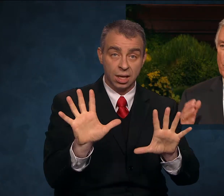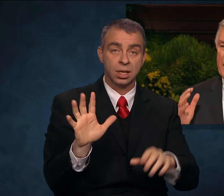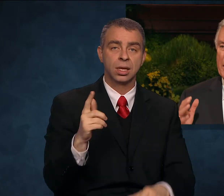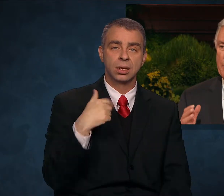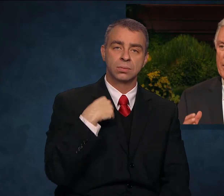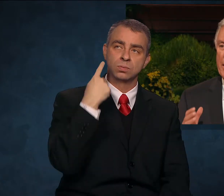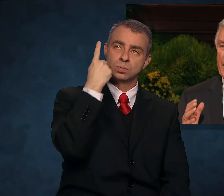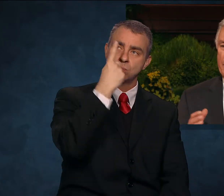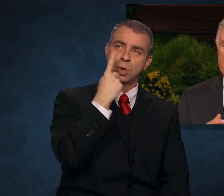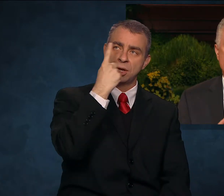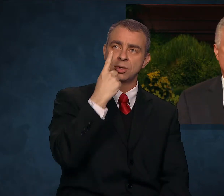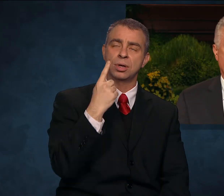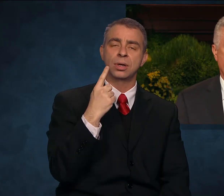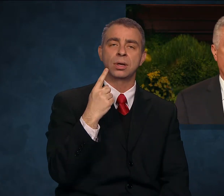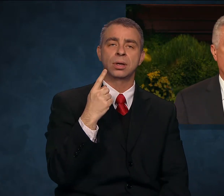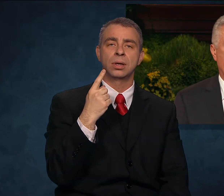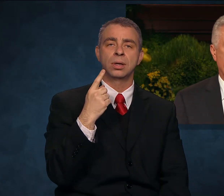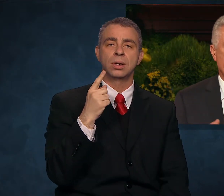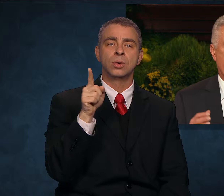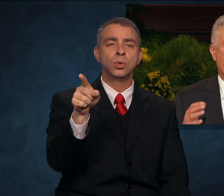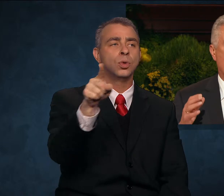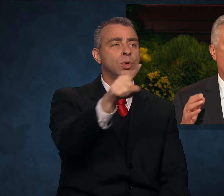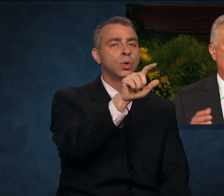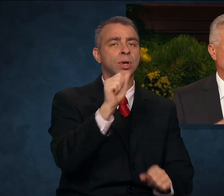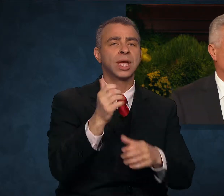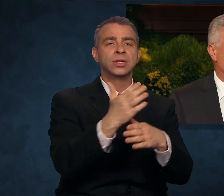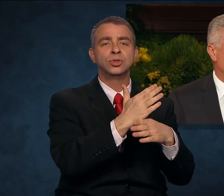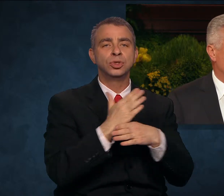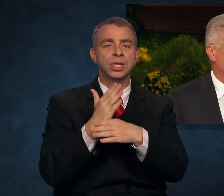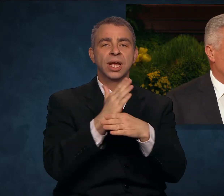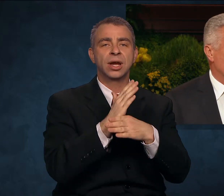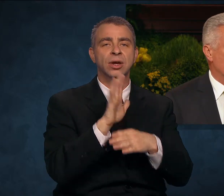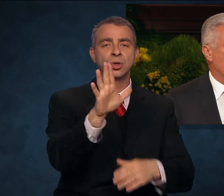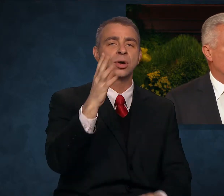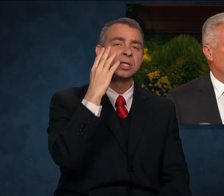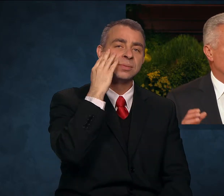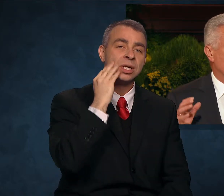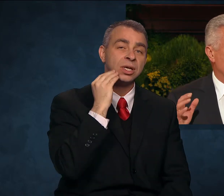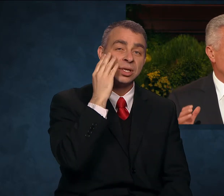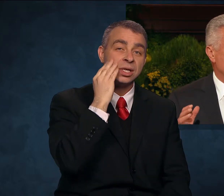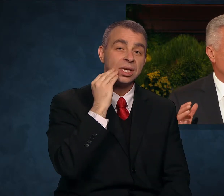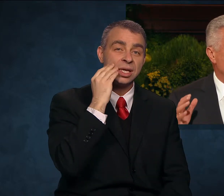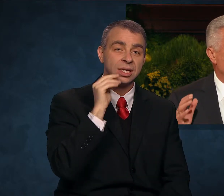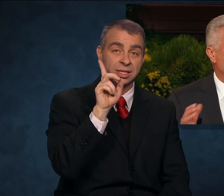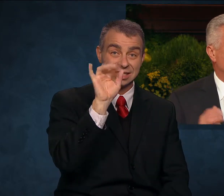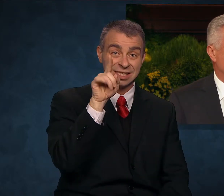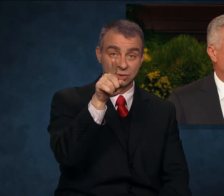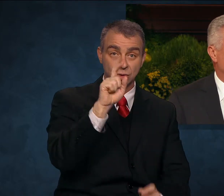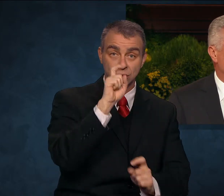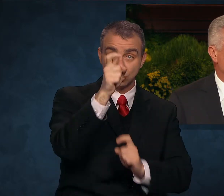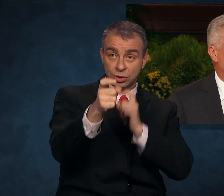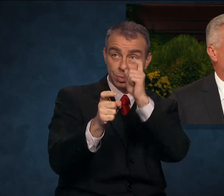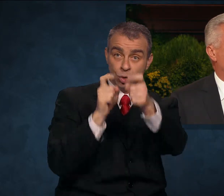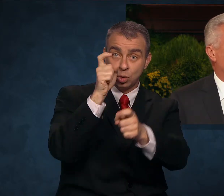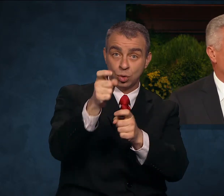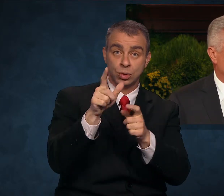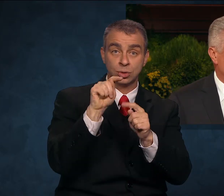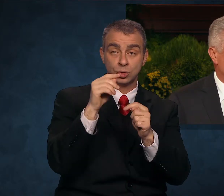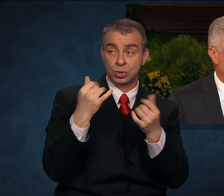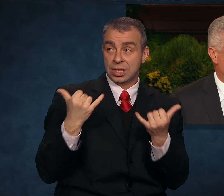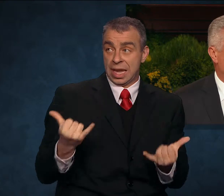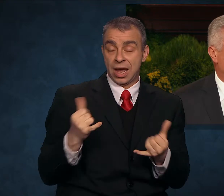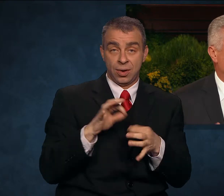will we be able to share about our own contribution to this significant period of our